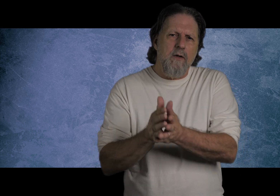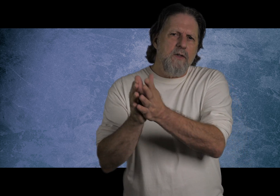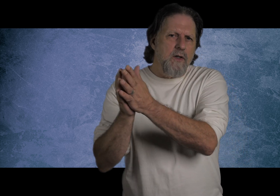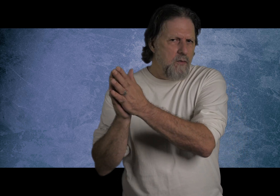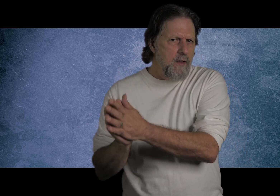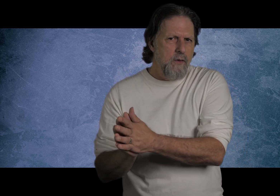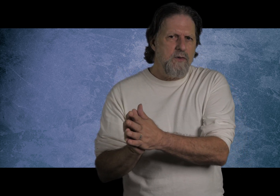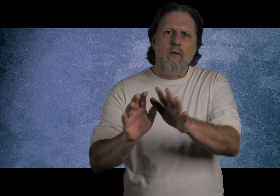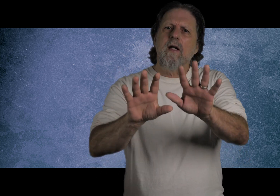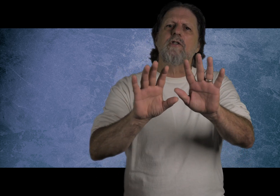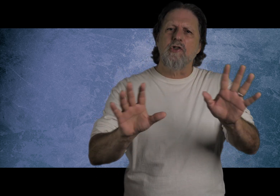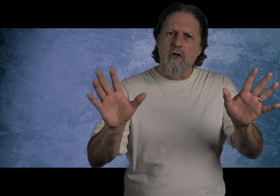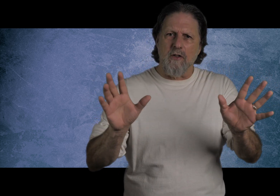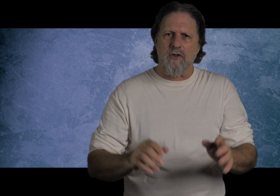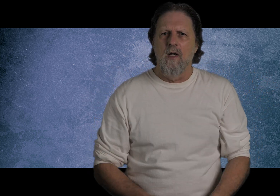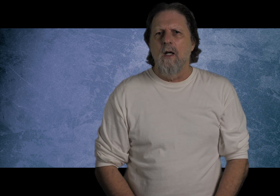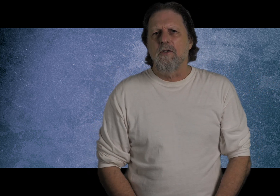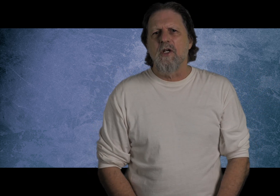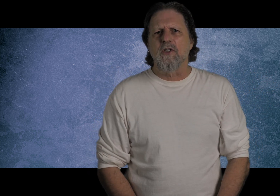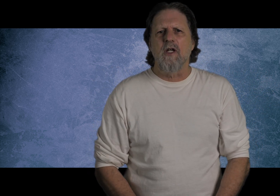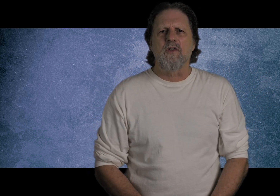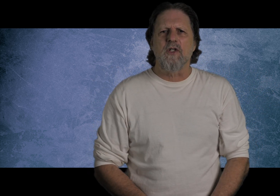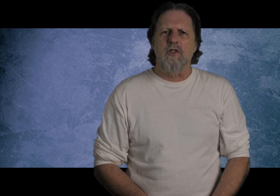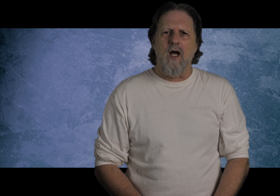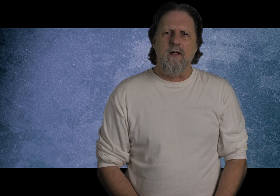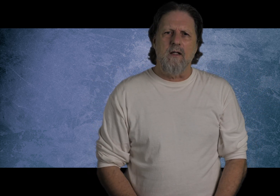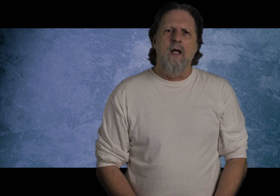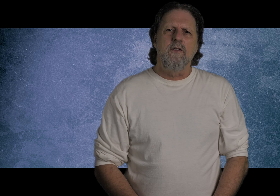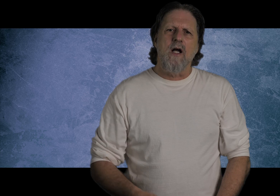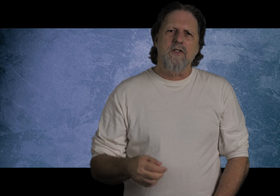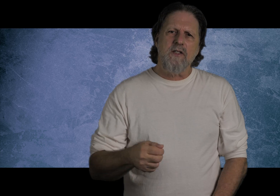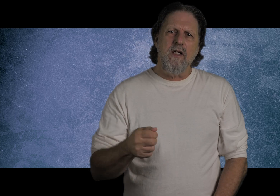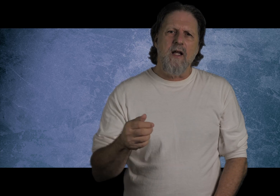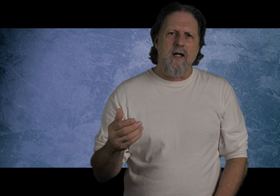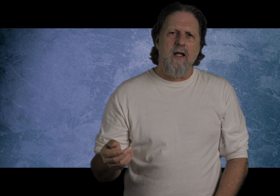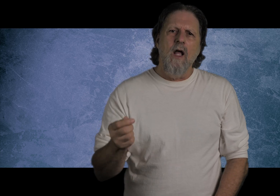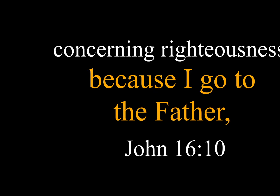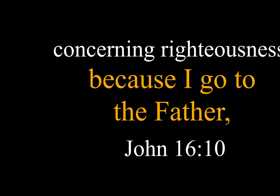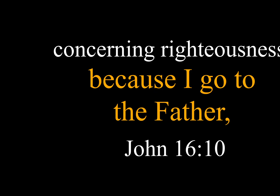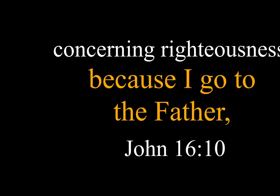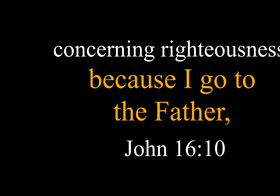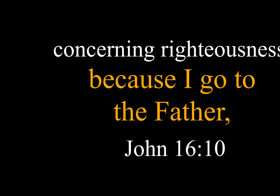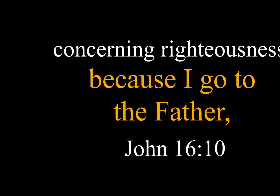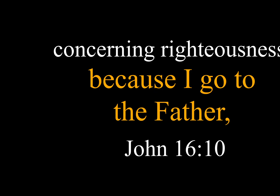here is the great news, the great assurance Jesus gives us in John 10. John 16.10 again, concerning righteousness,